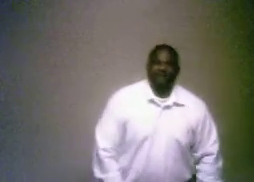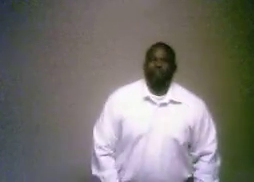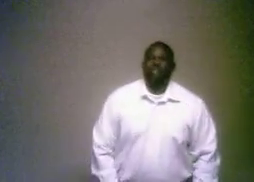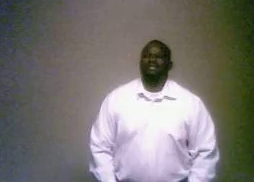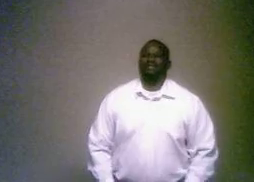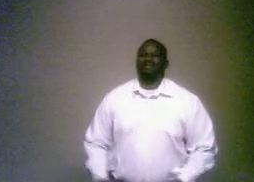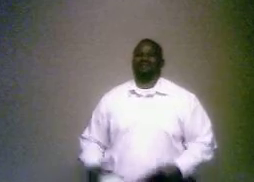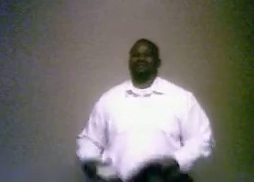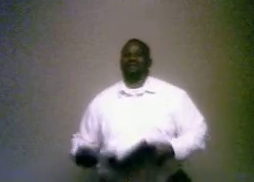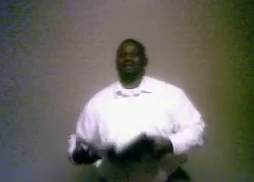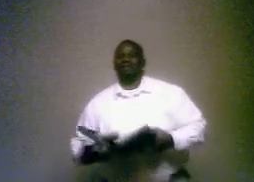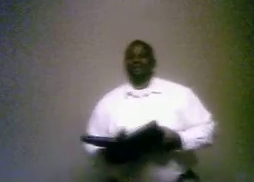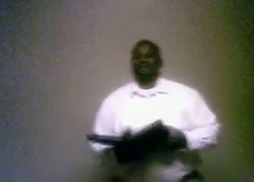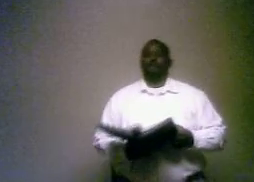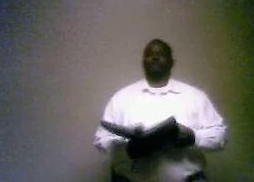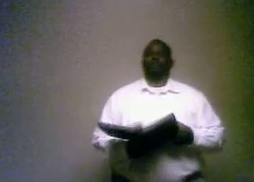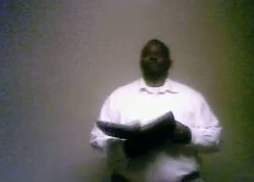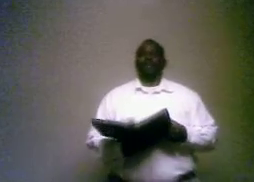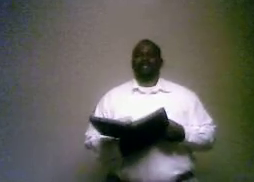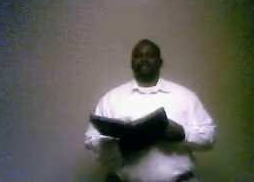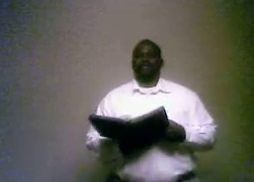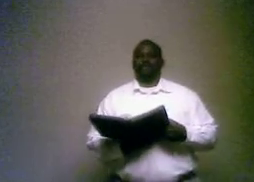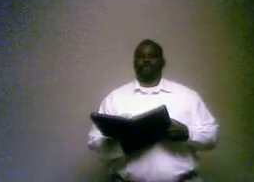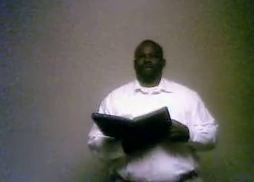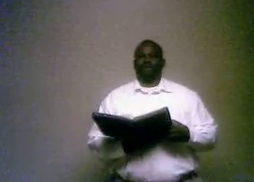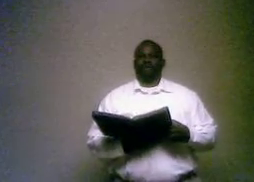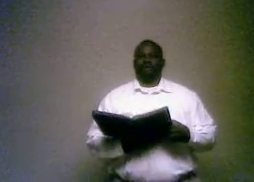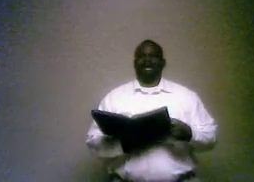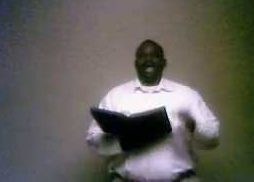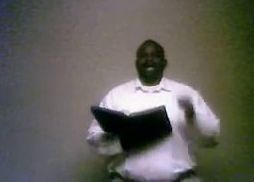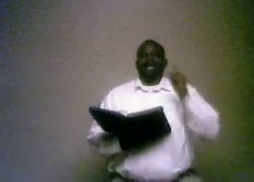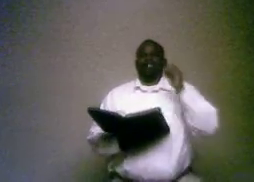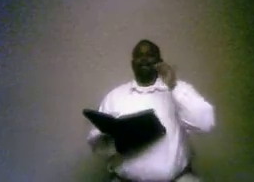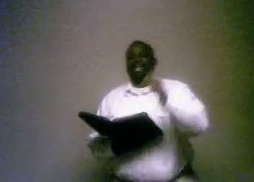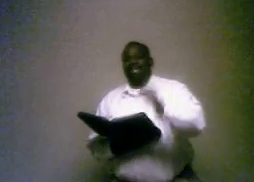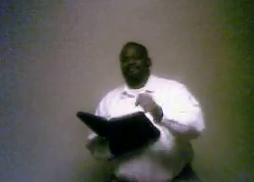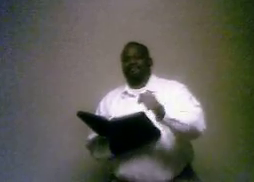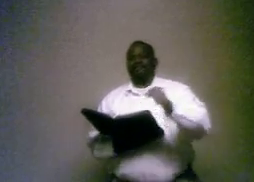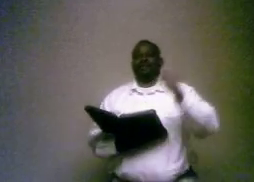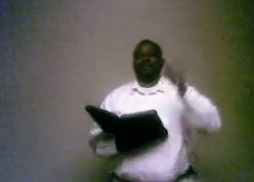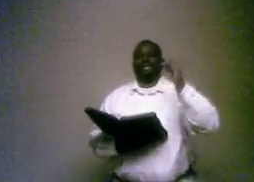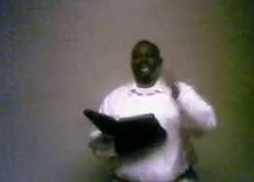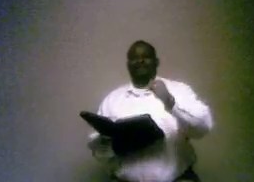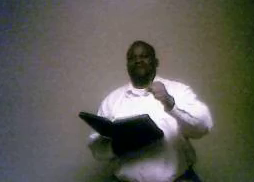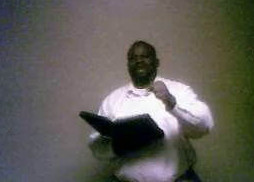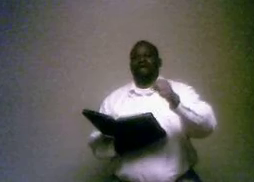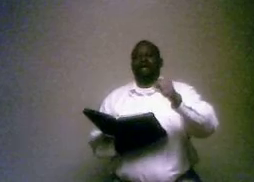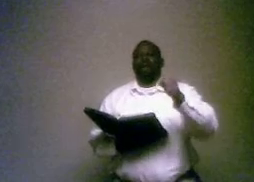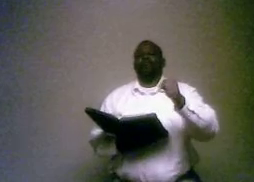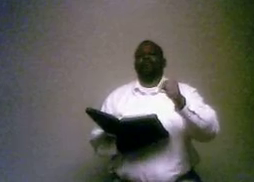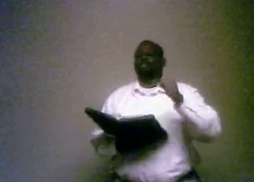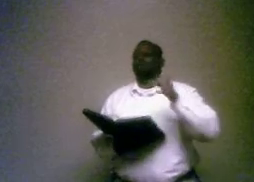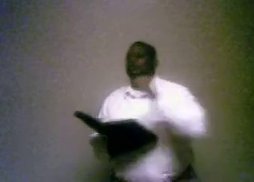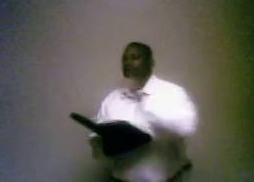your pistos, your persuasion is going to believe you. And that's a believing faith. And a believing faith causes you to move.